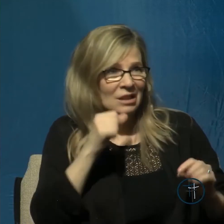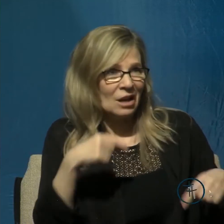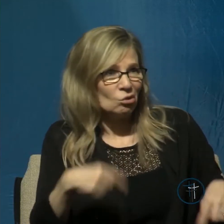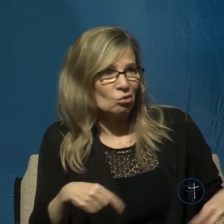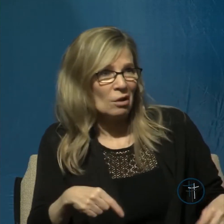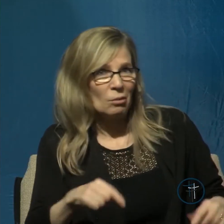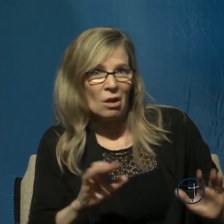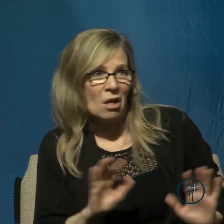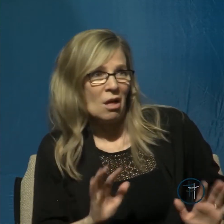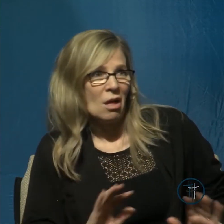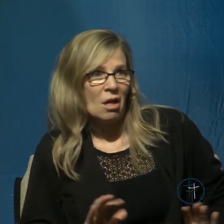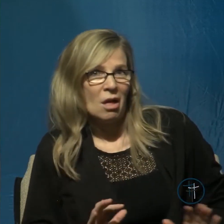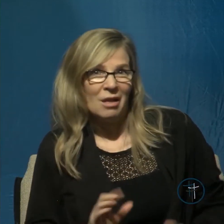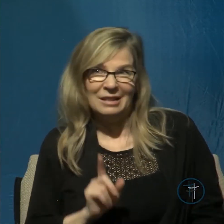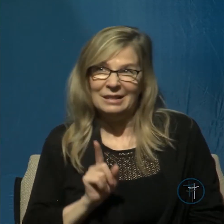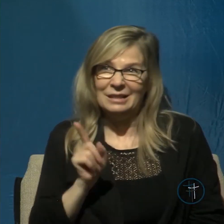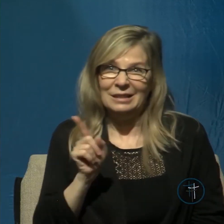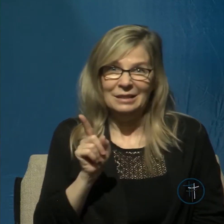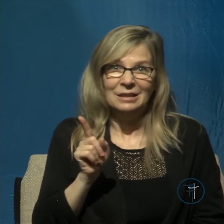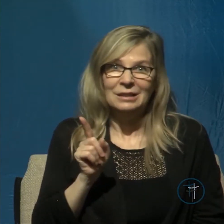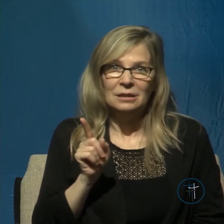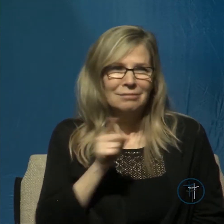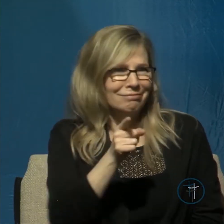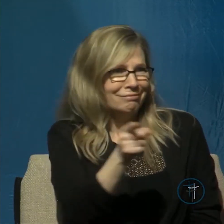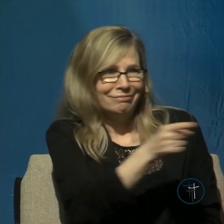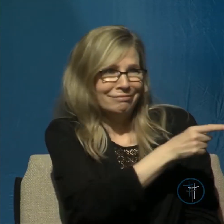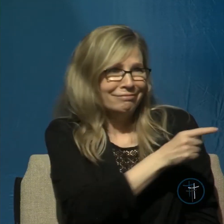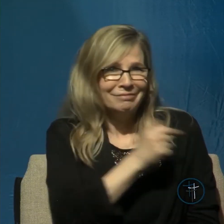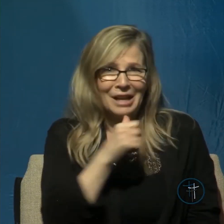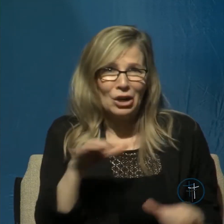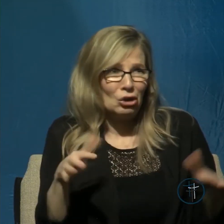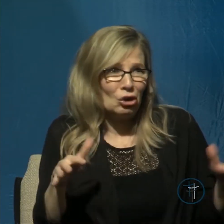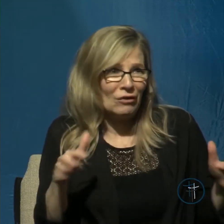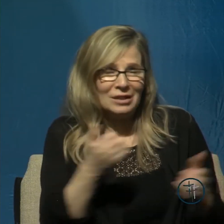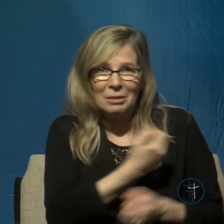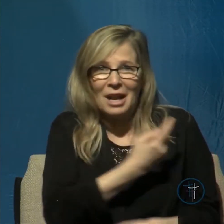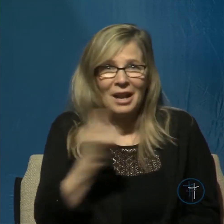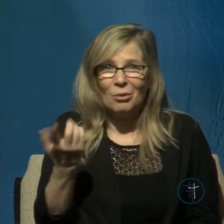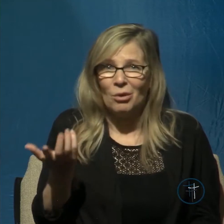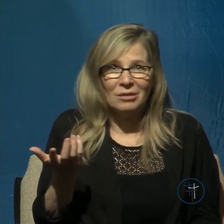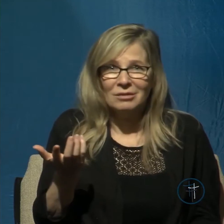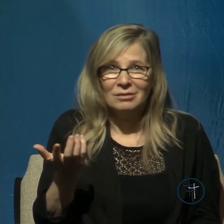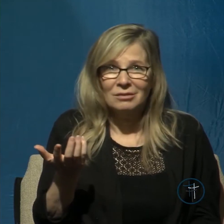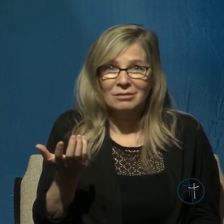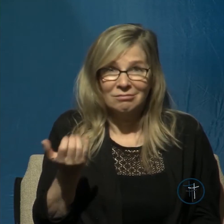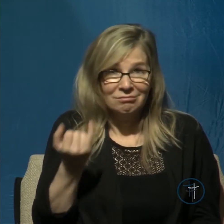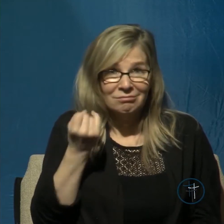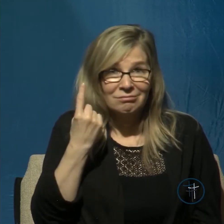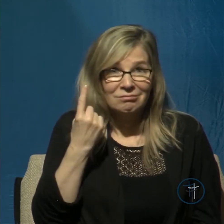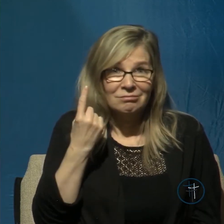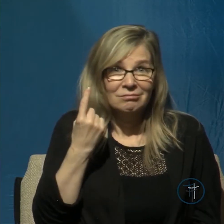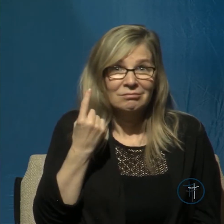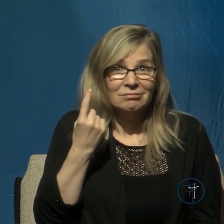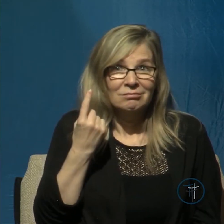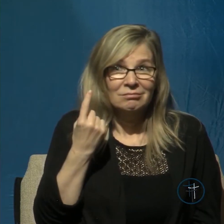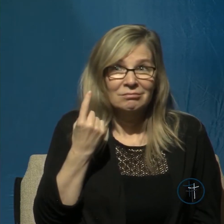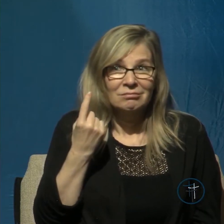he wasn't nervous about anyone or anything did you get that that this is this is a